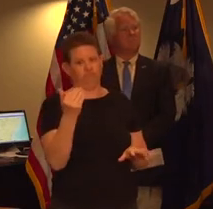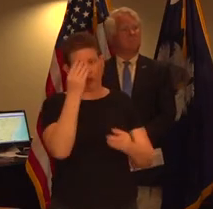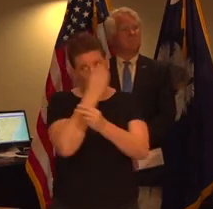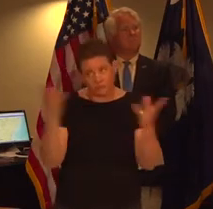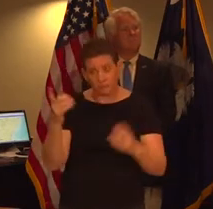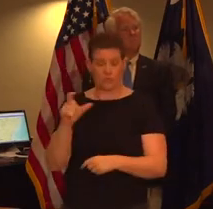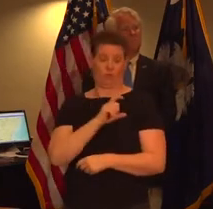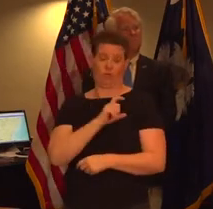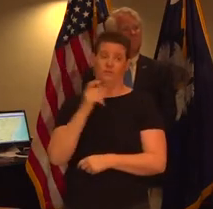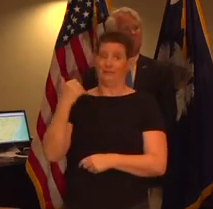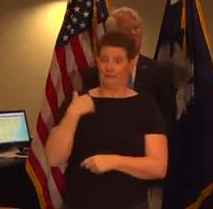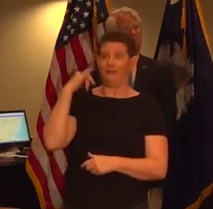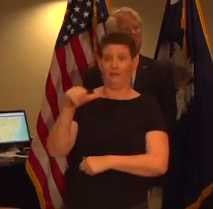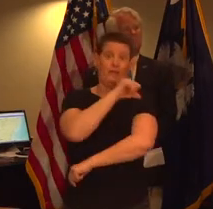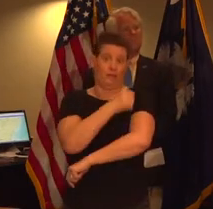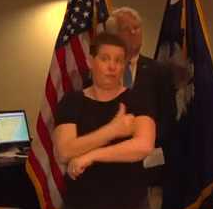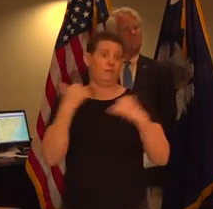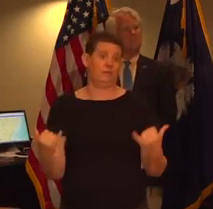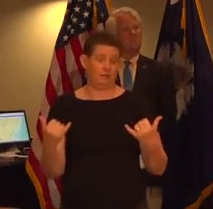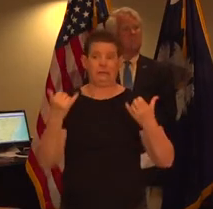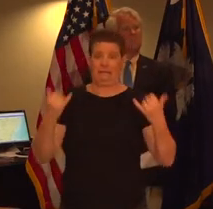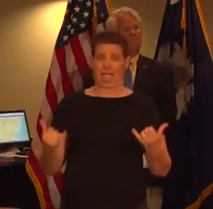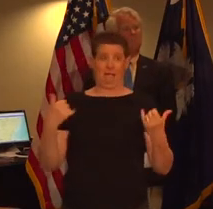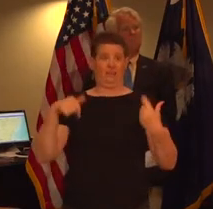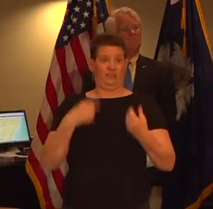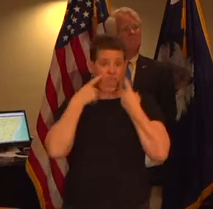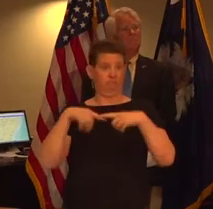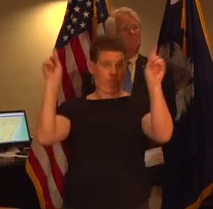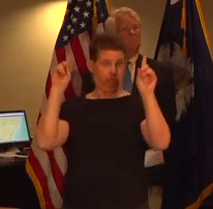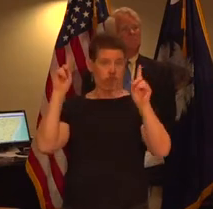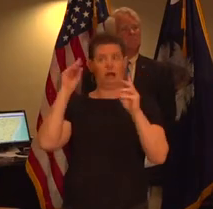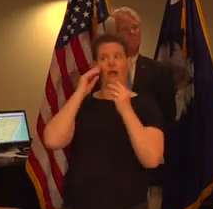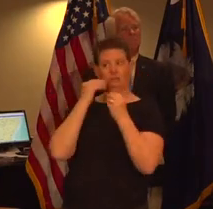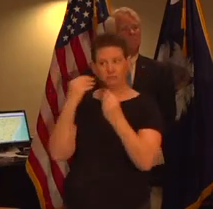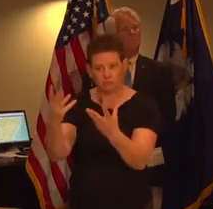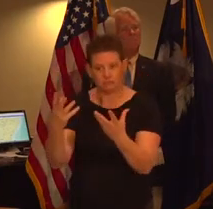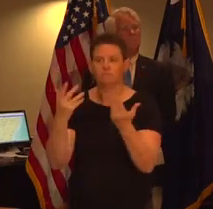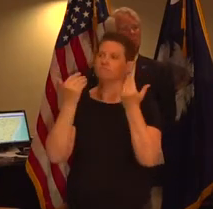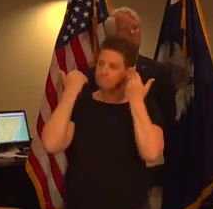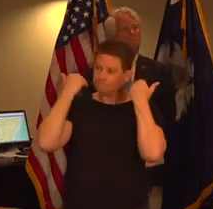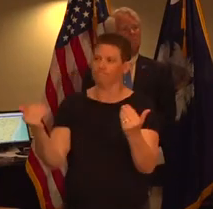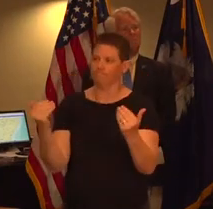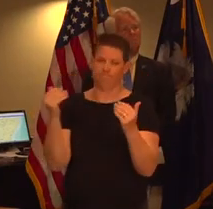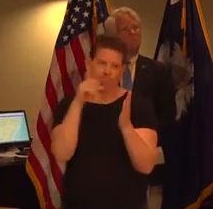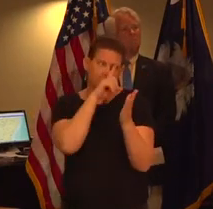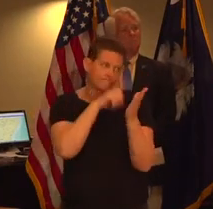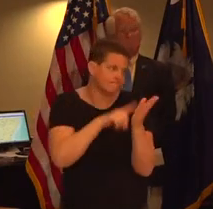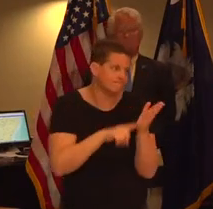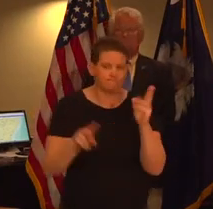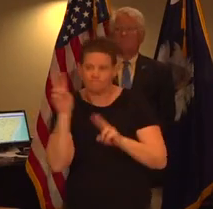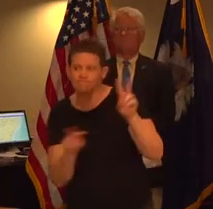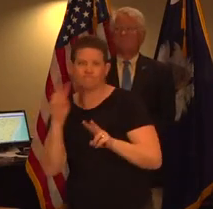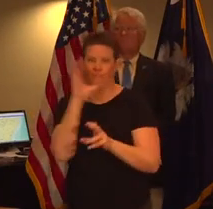by state law and under this state of emergency i'm asking them to implement it vigorously according to their